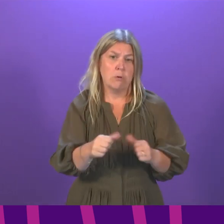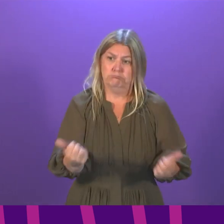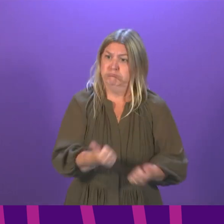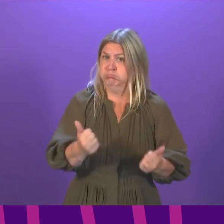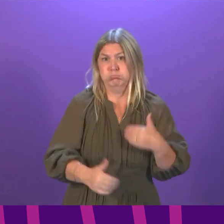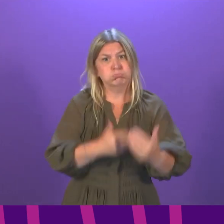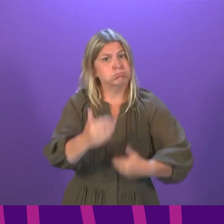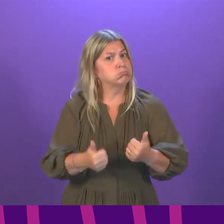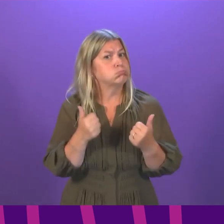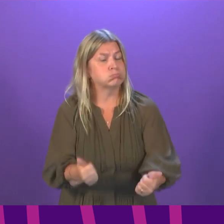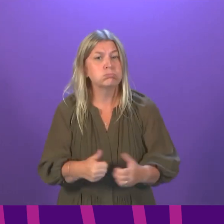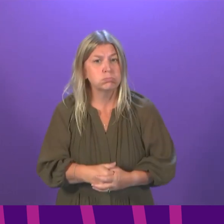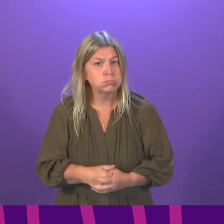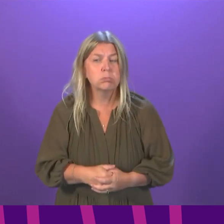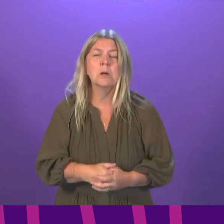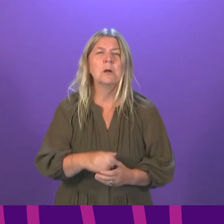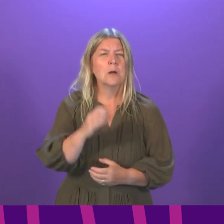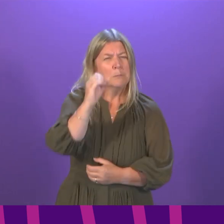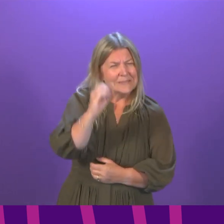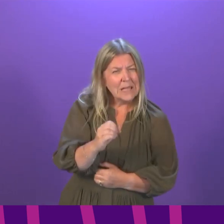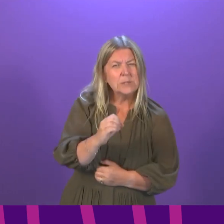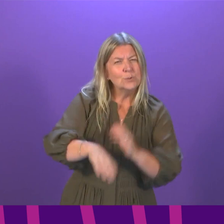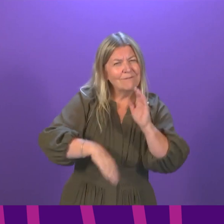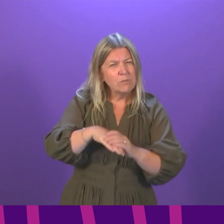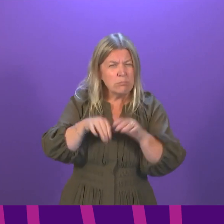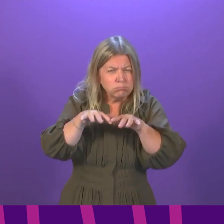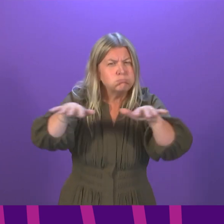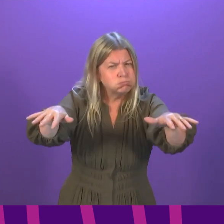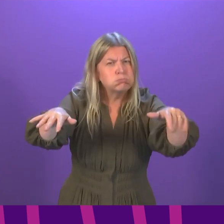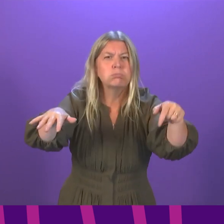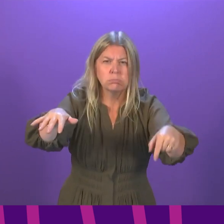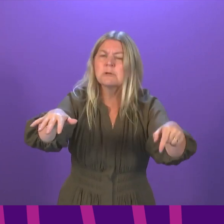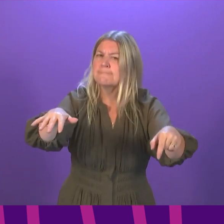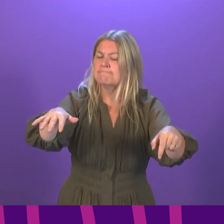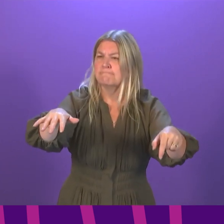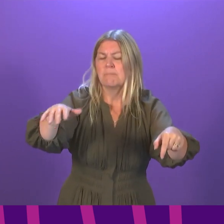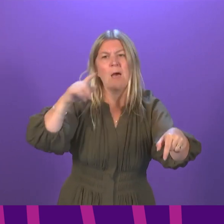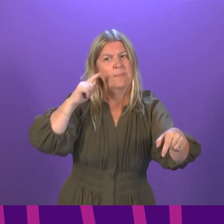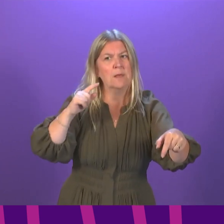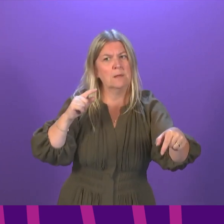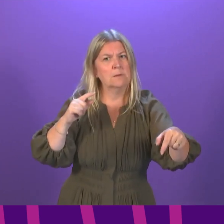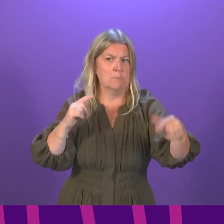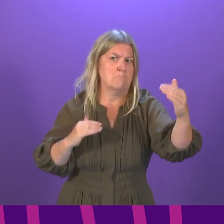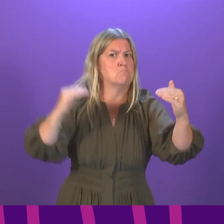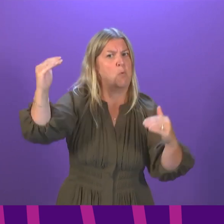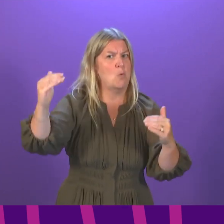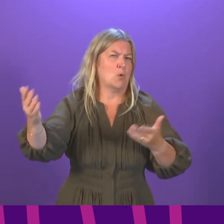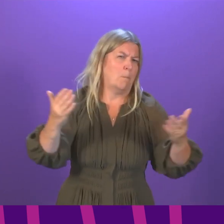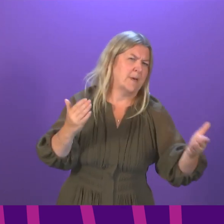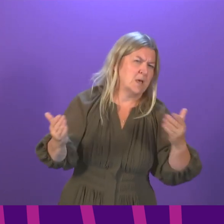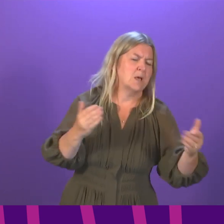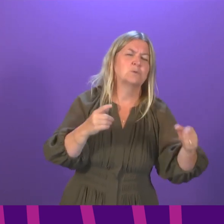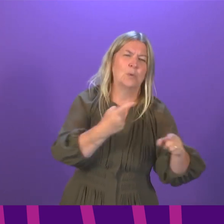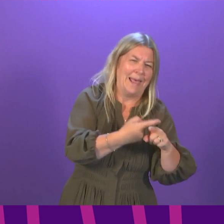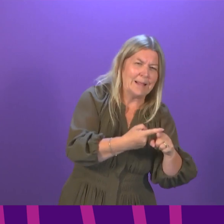well. I think in terms of percentage of the total population, we are certainly above England and Northern Ireland on first and